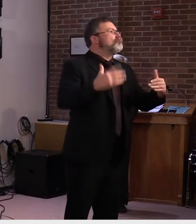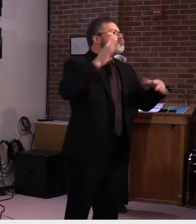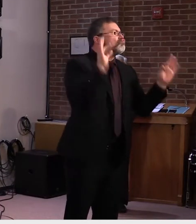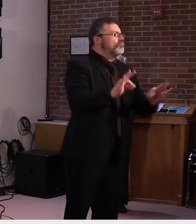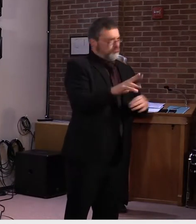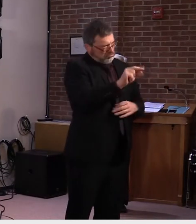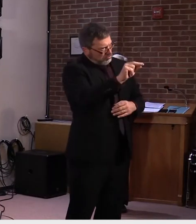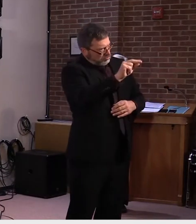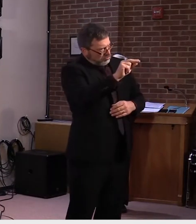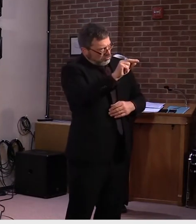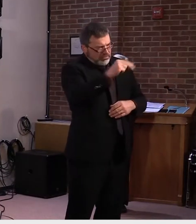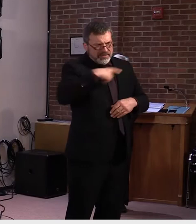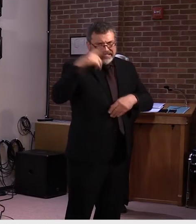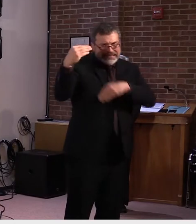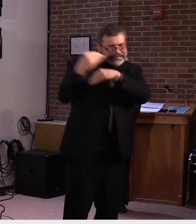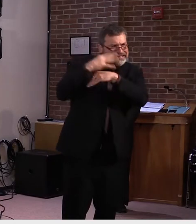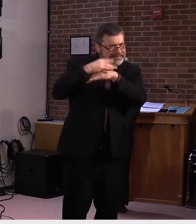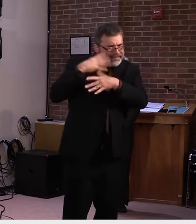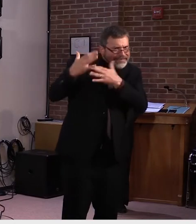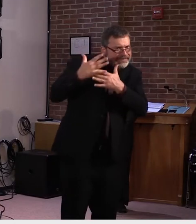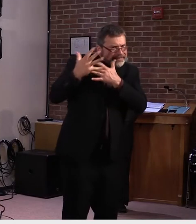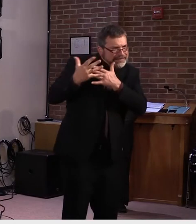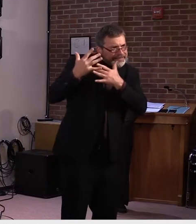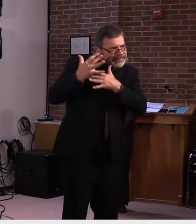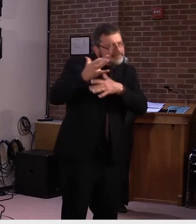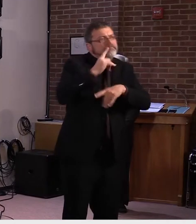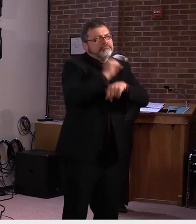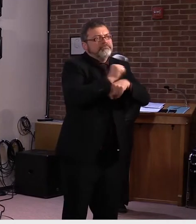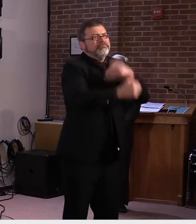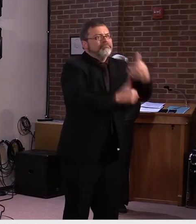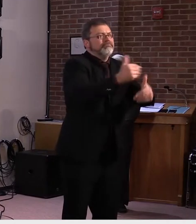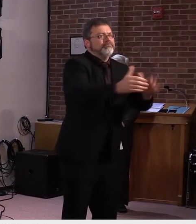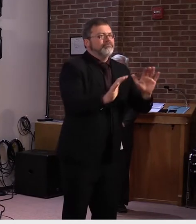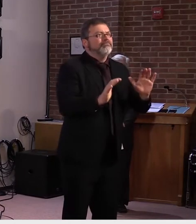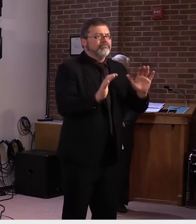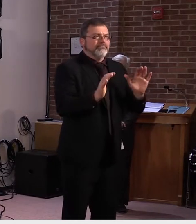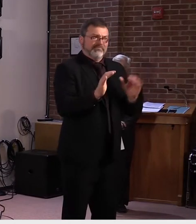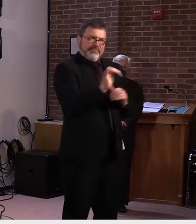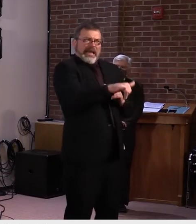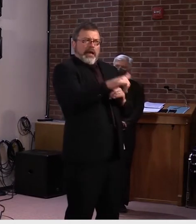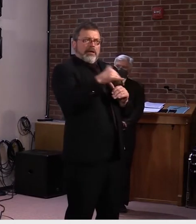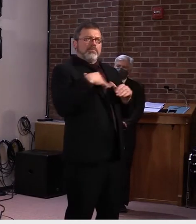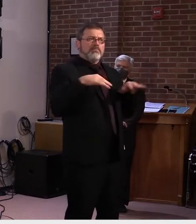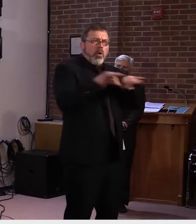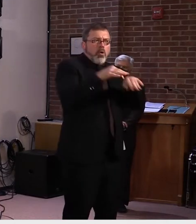Next is the how. How do we implement health guidance?